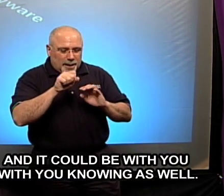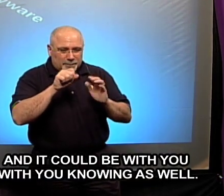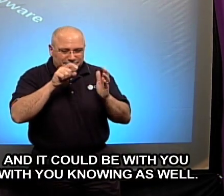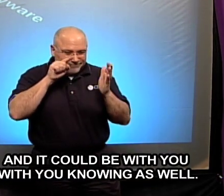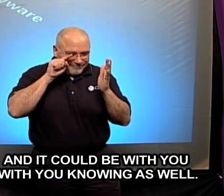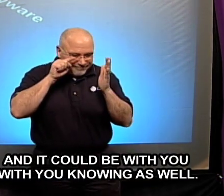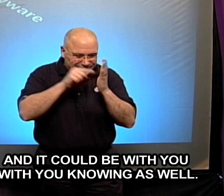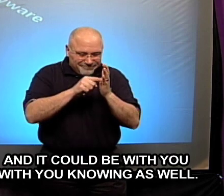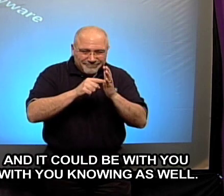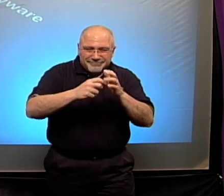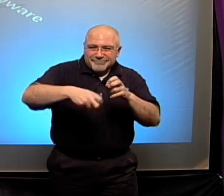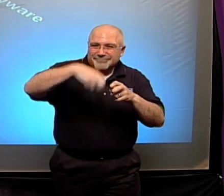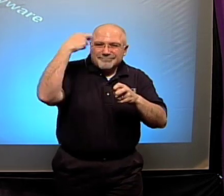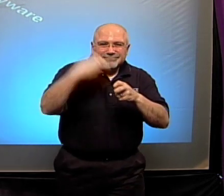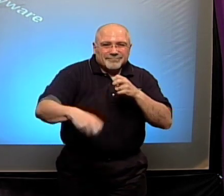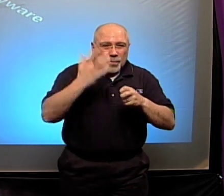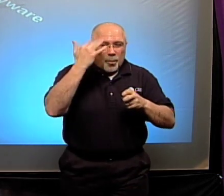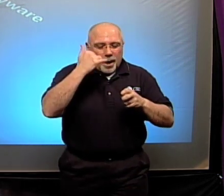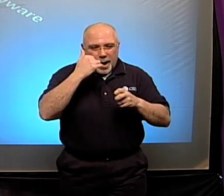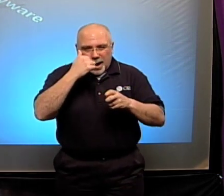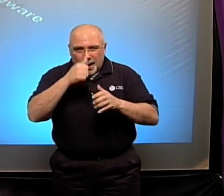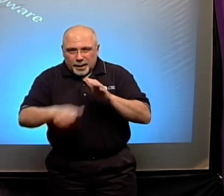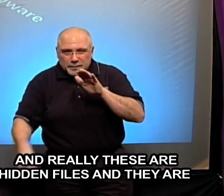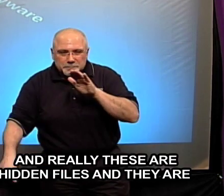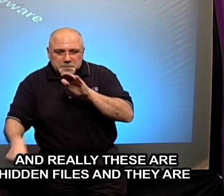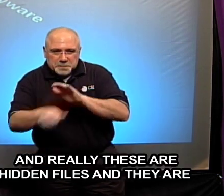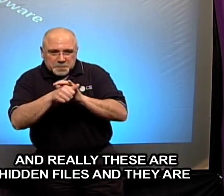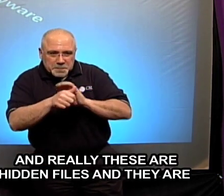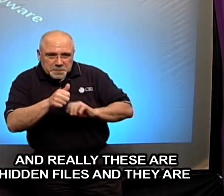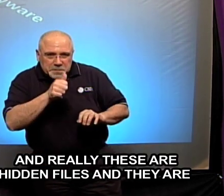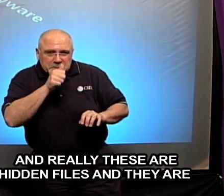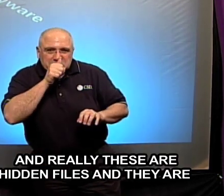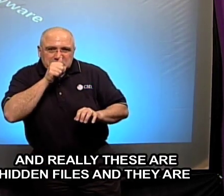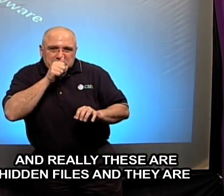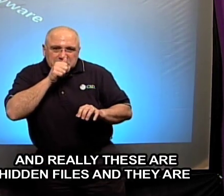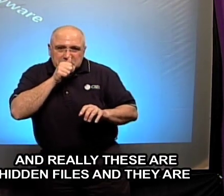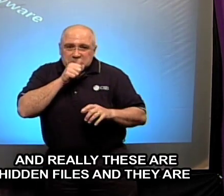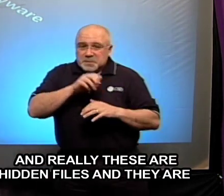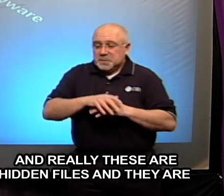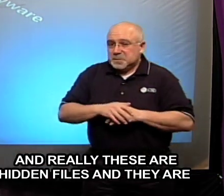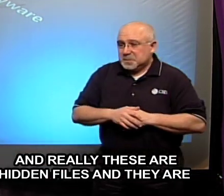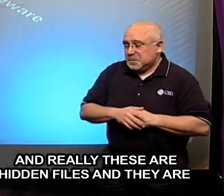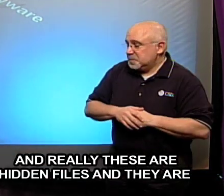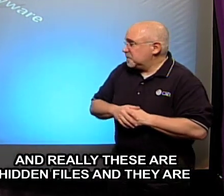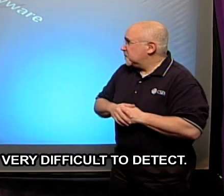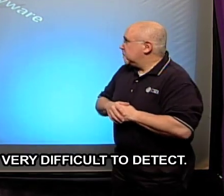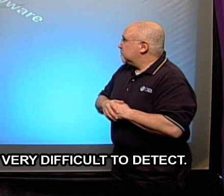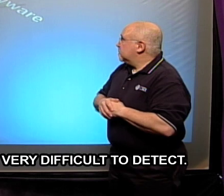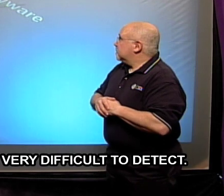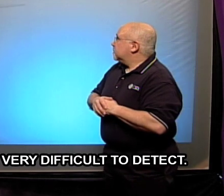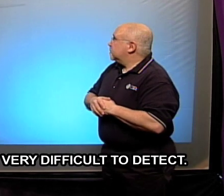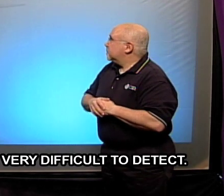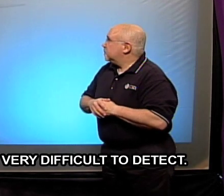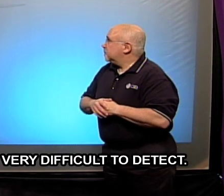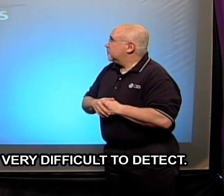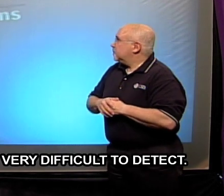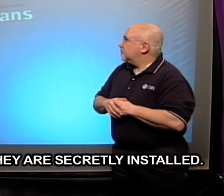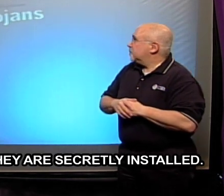and really these are hidden files and they're very difficult to detect they are